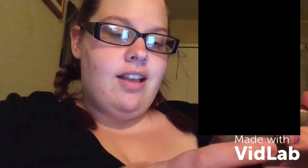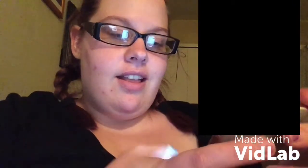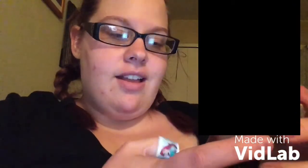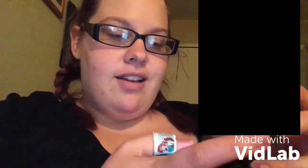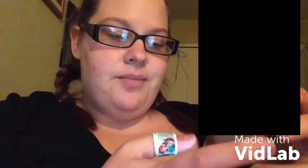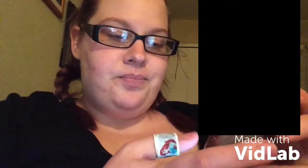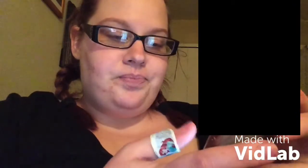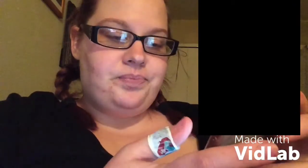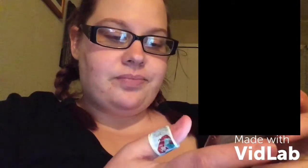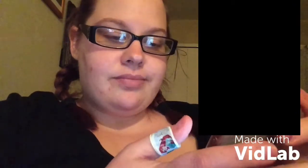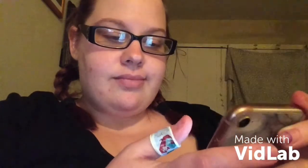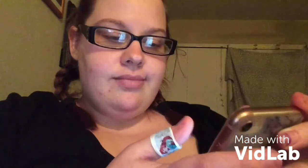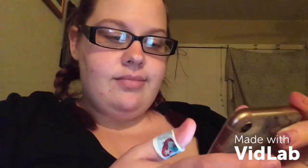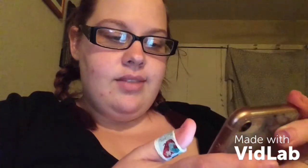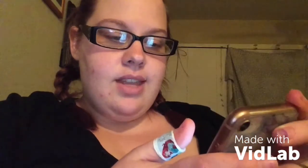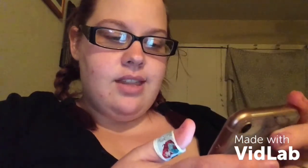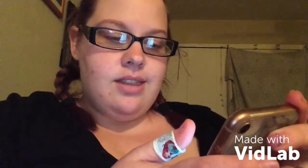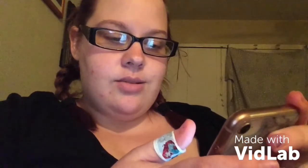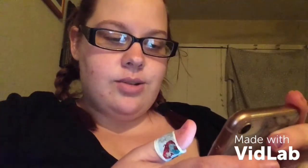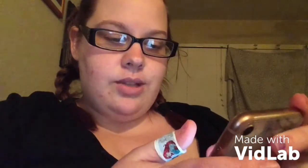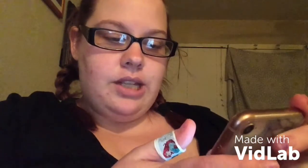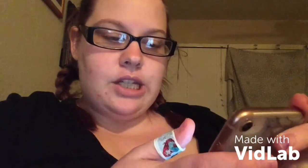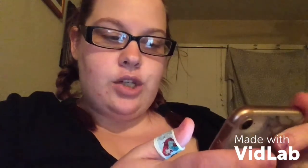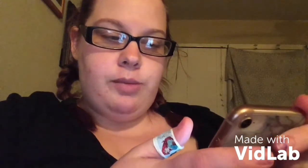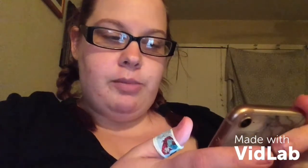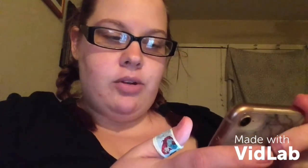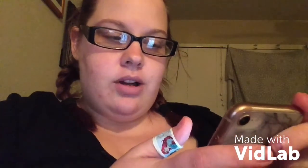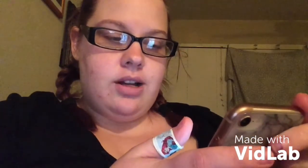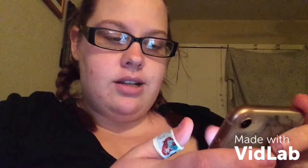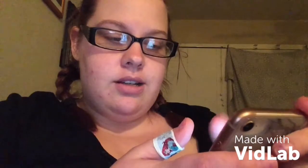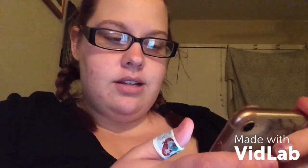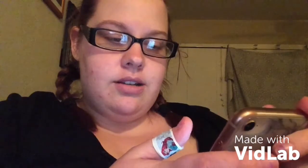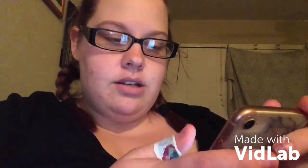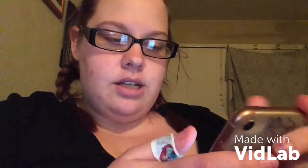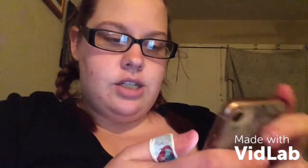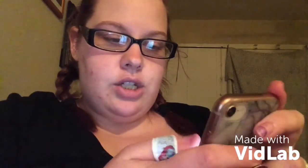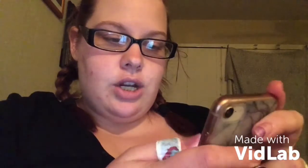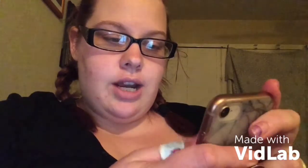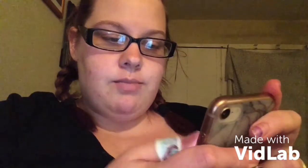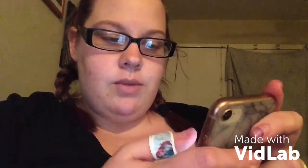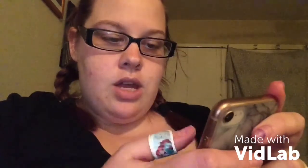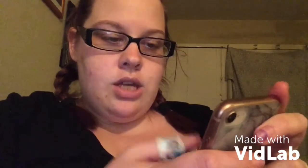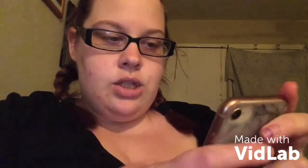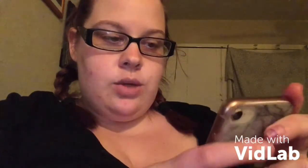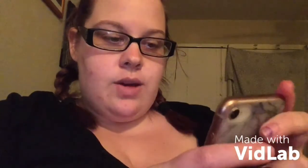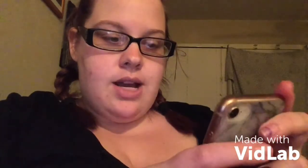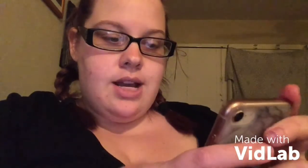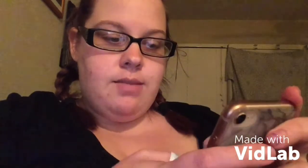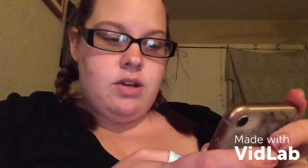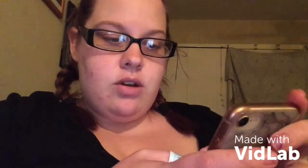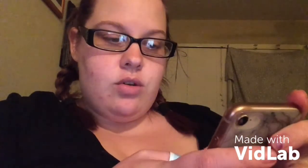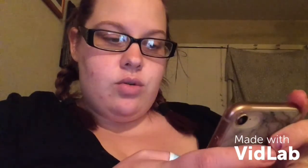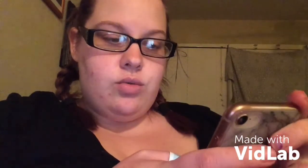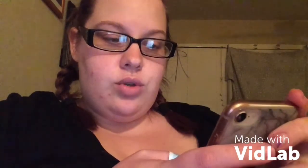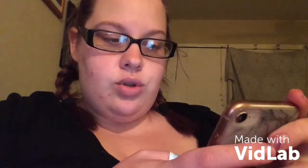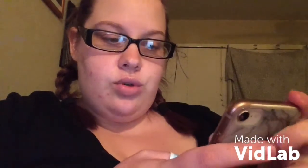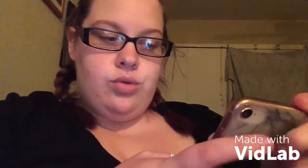Um, there was only, like, two people on Instagram. So I'm going to go to